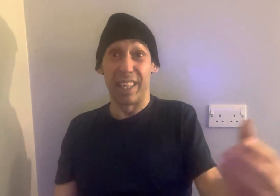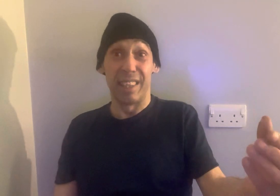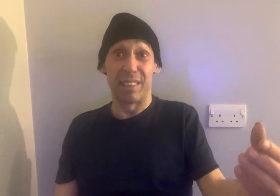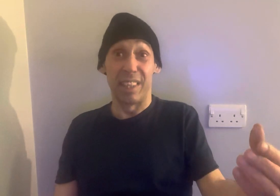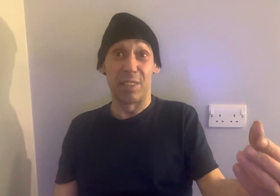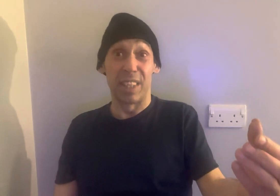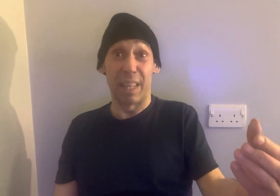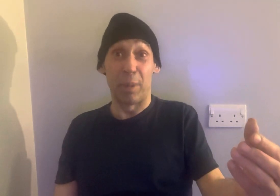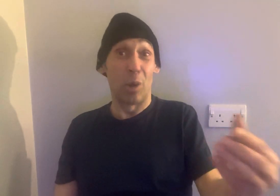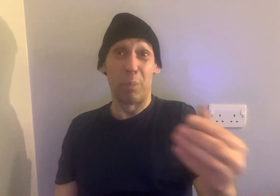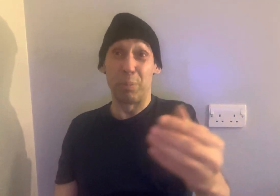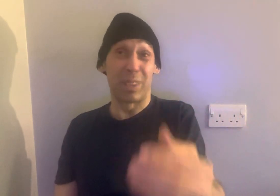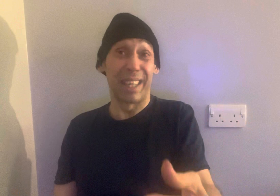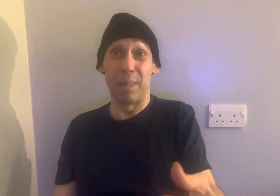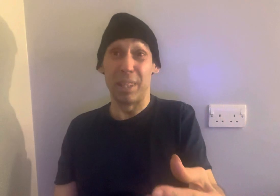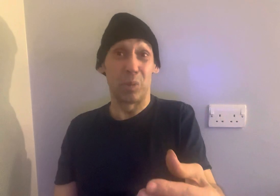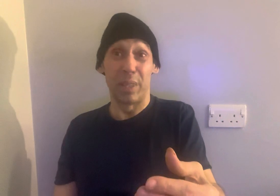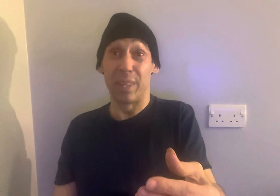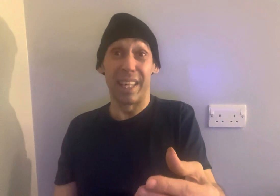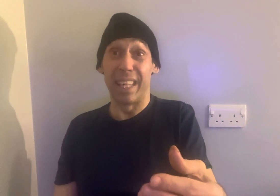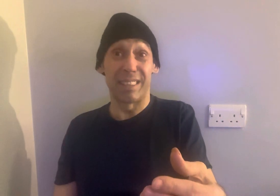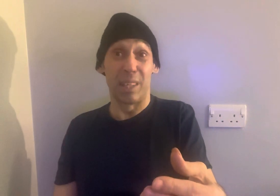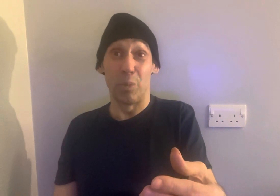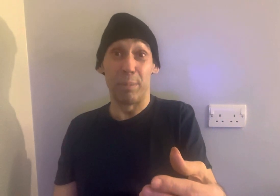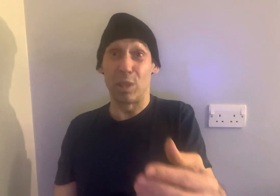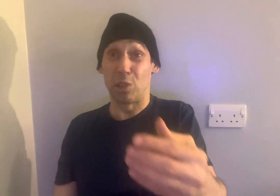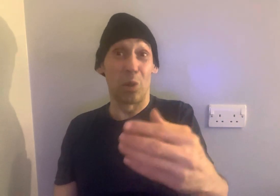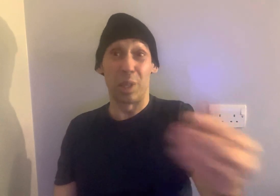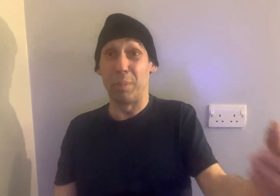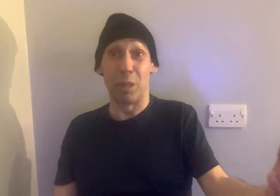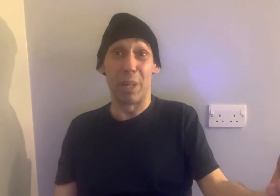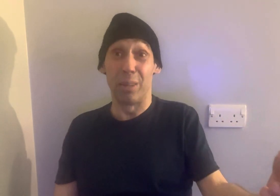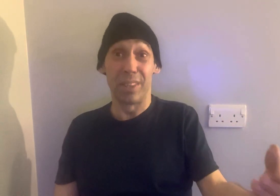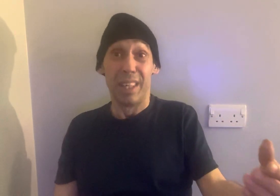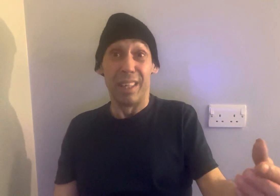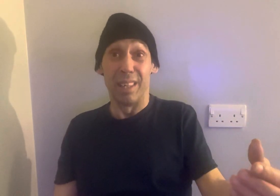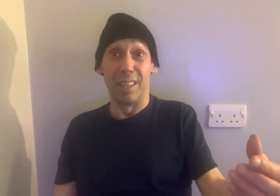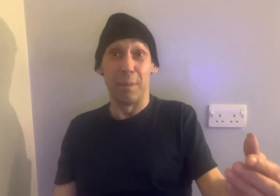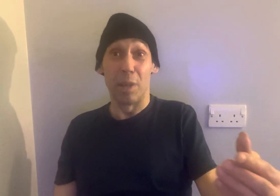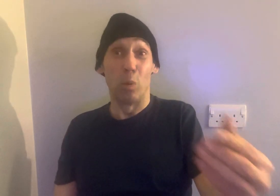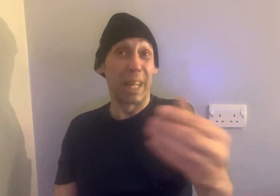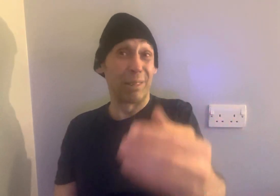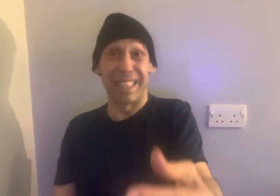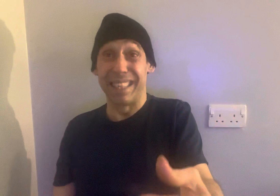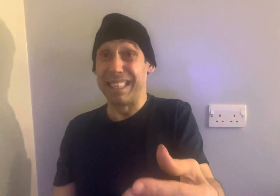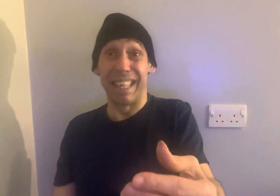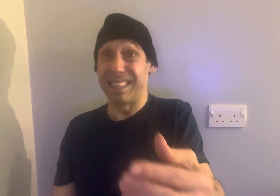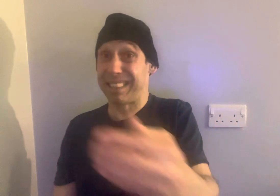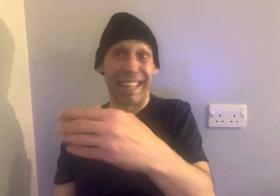these, these things happen. lot of people take liberties when you get nicked anyway, because you're not going to be around old outstanding debts. They